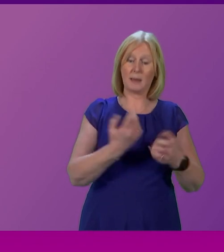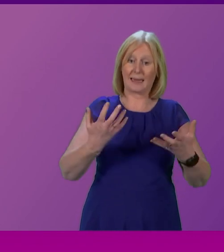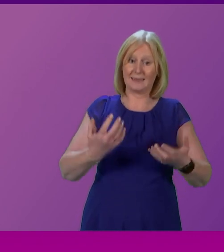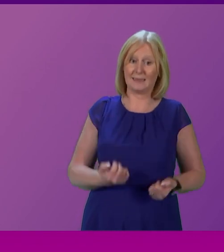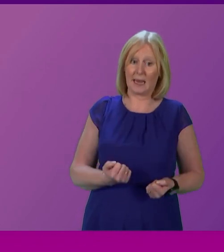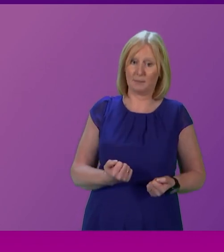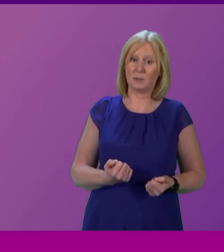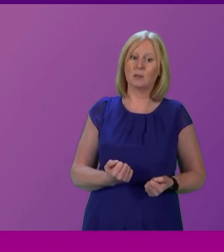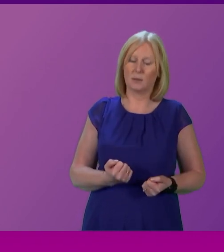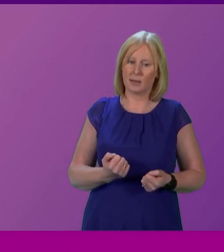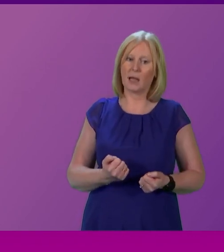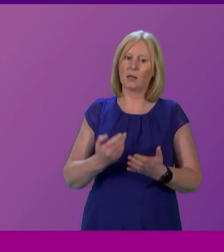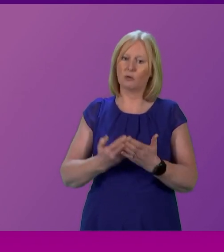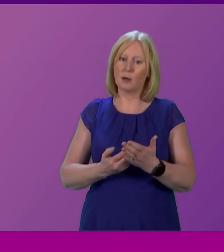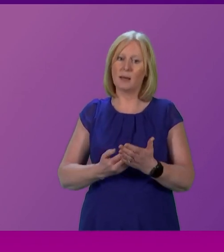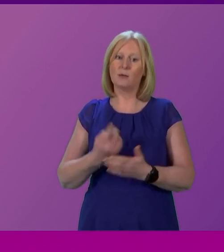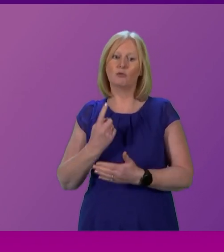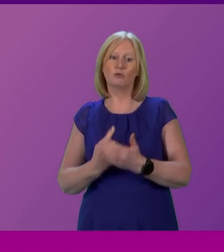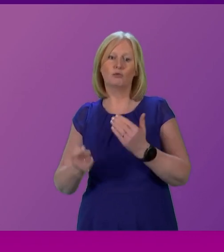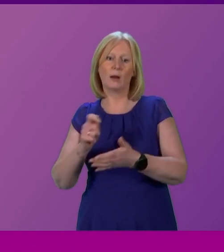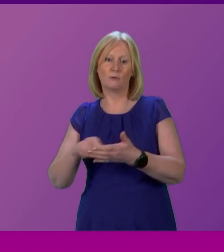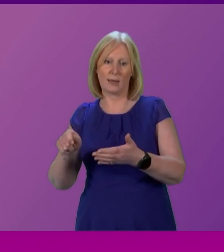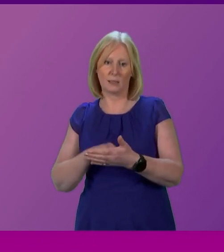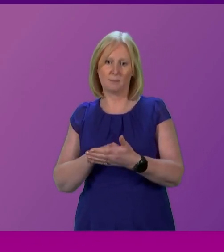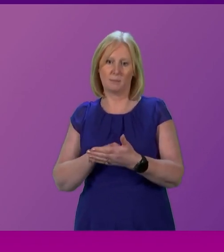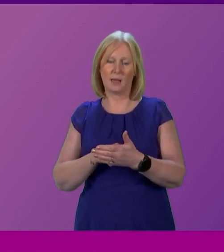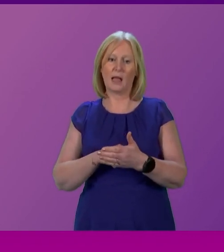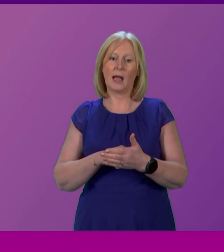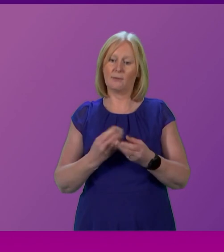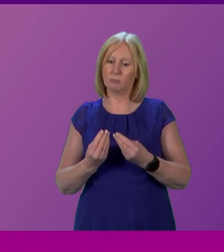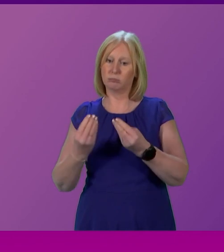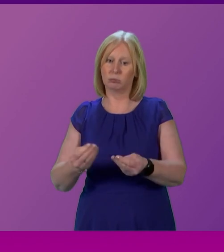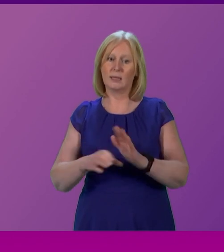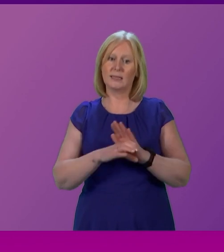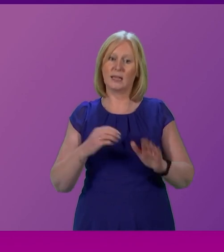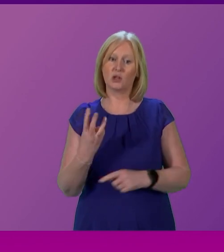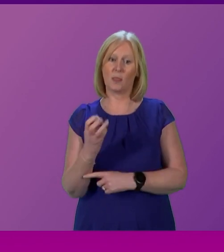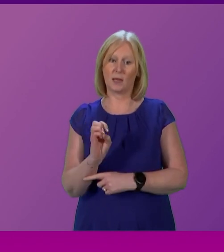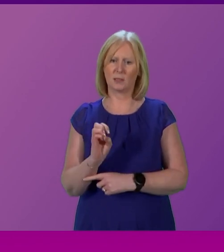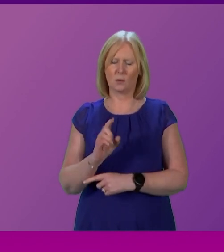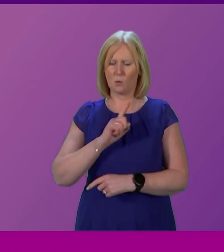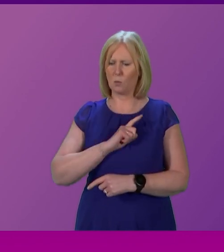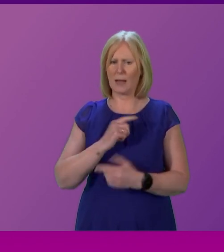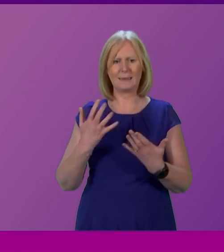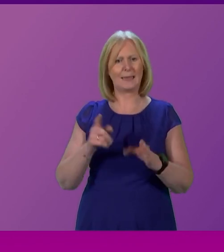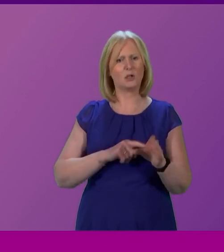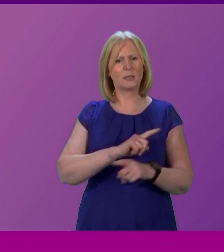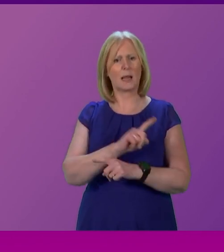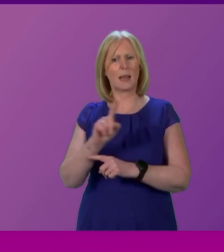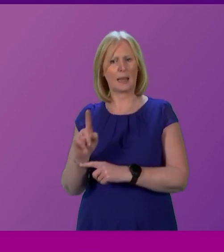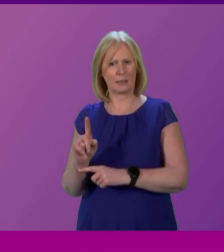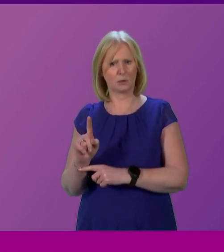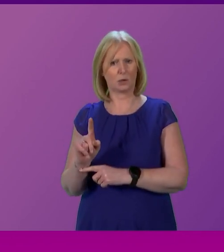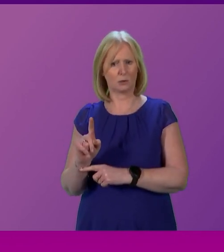a mandate for a referendum and a Section 30 order was granted. So why, a decade later, when the Greens and SNP manifestos were